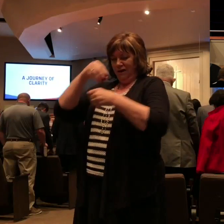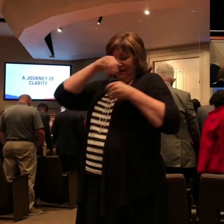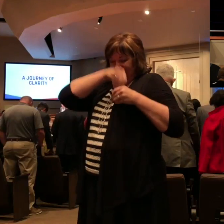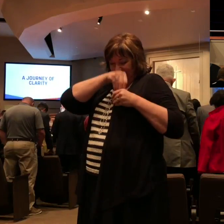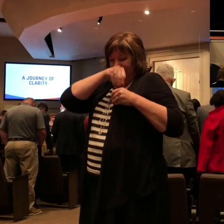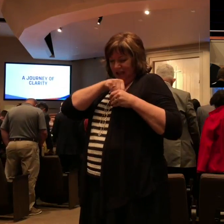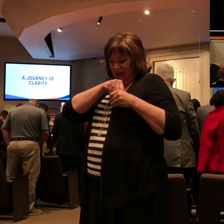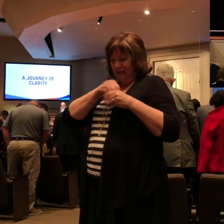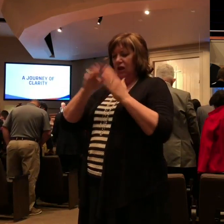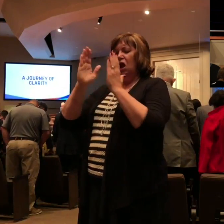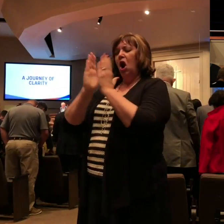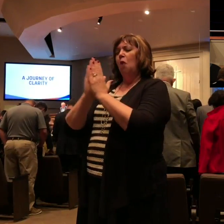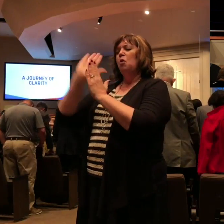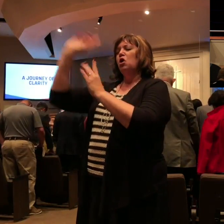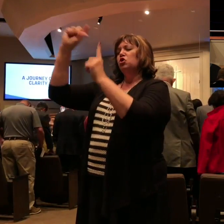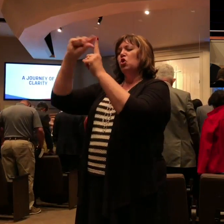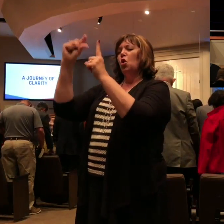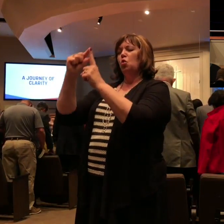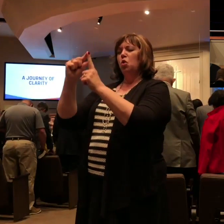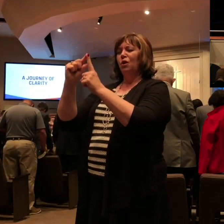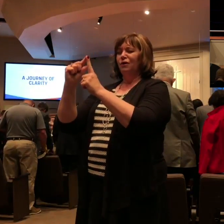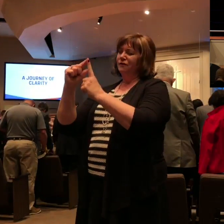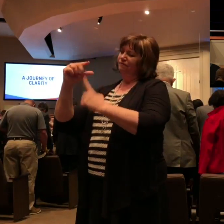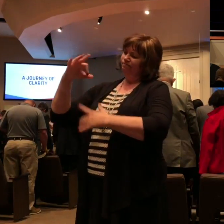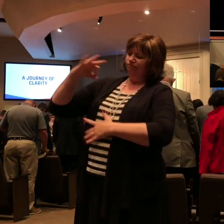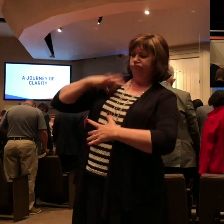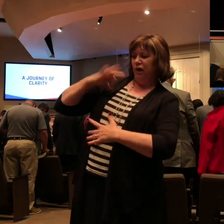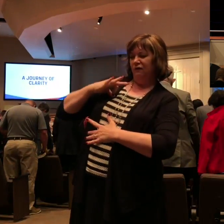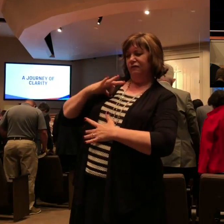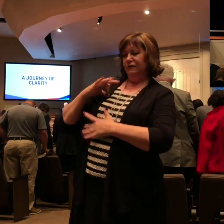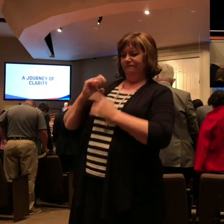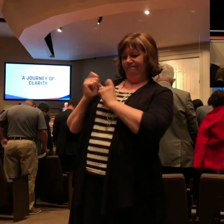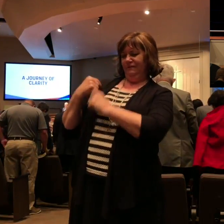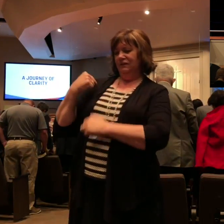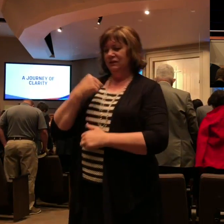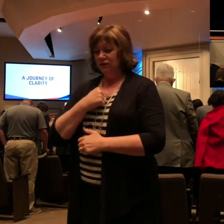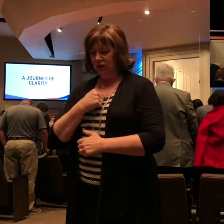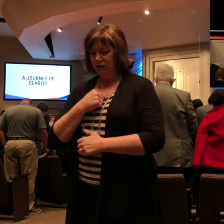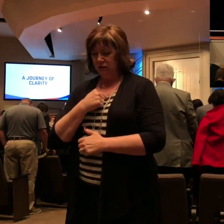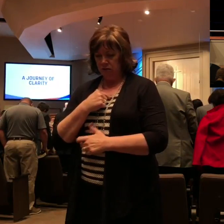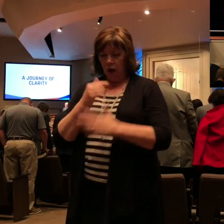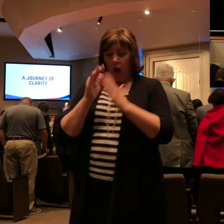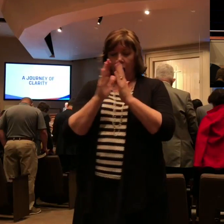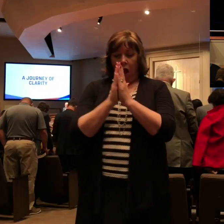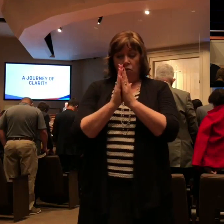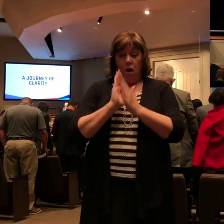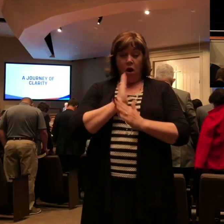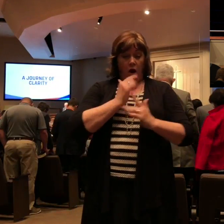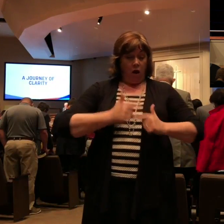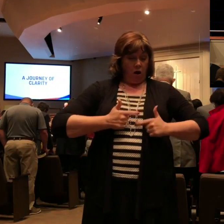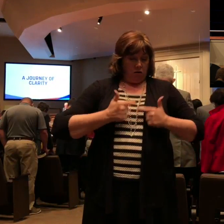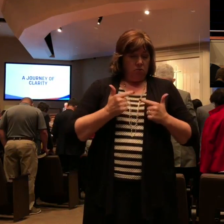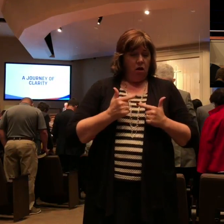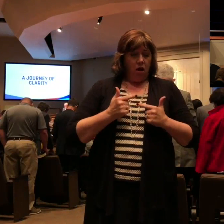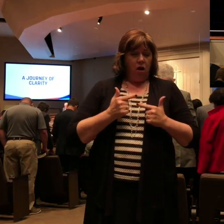word would be able to accomplish its work in our life. And Lord, may our spirit, may our life, may our heart, may our minds be yielded to thee.